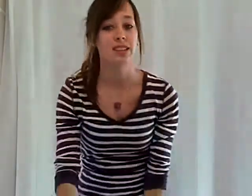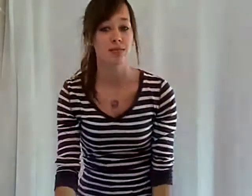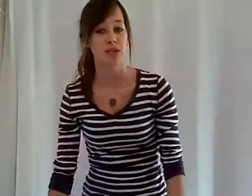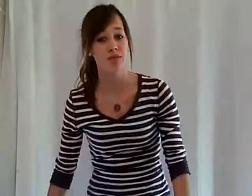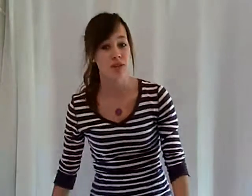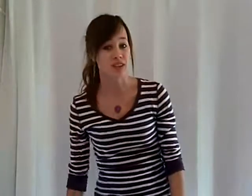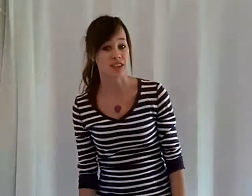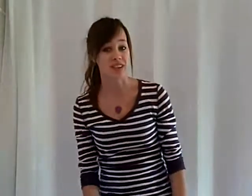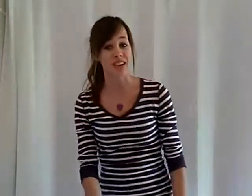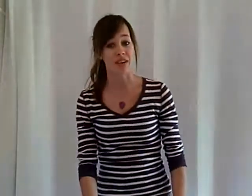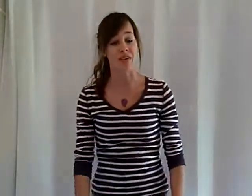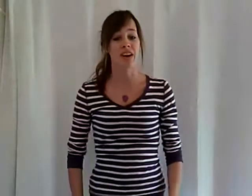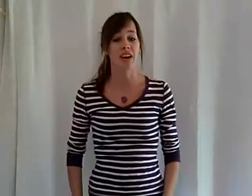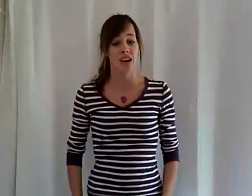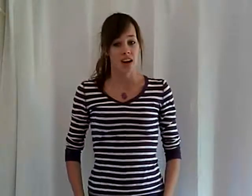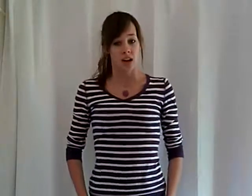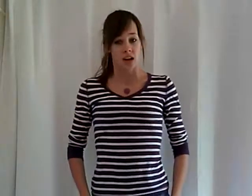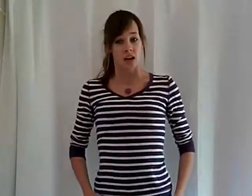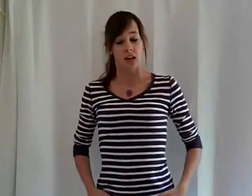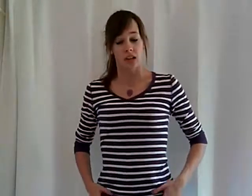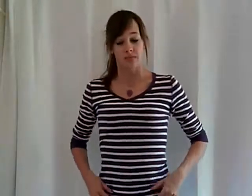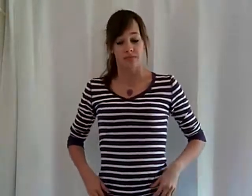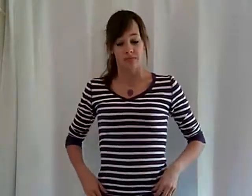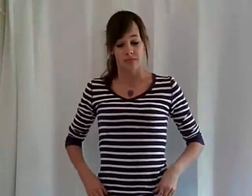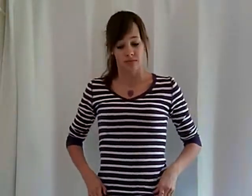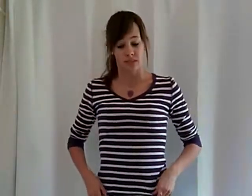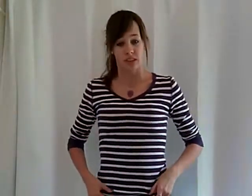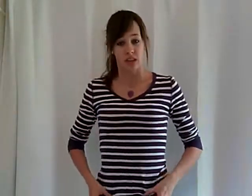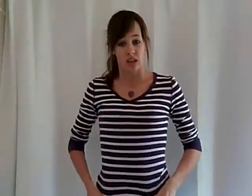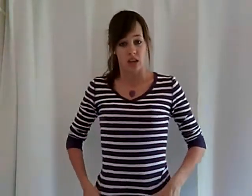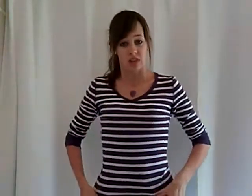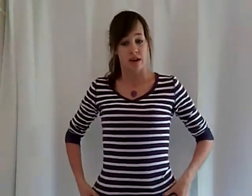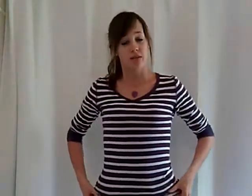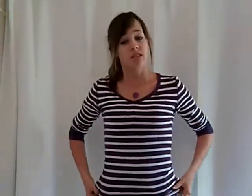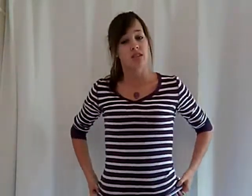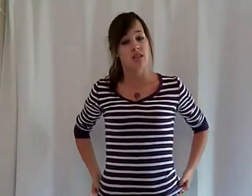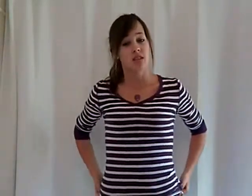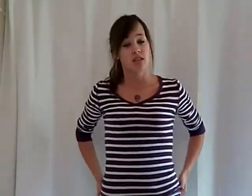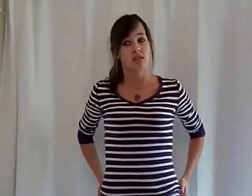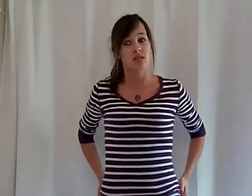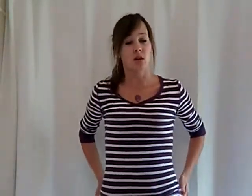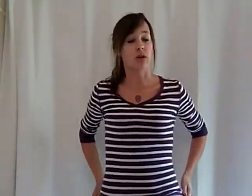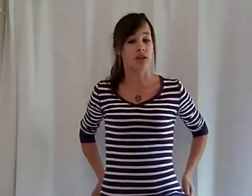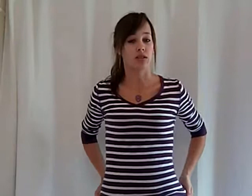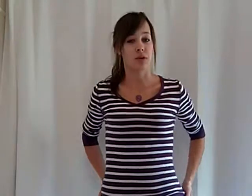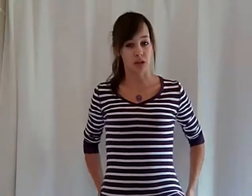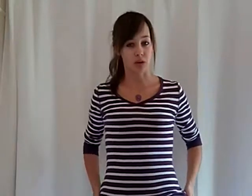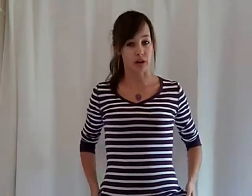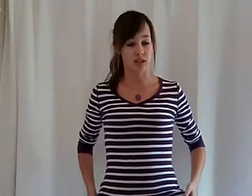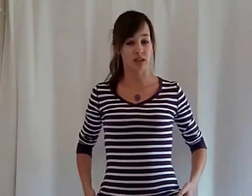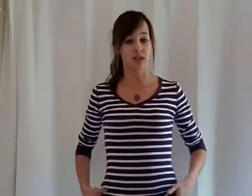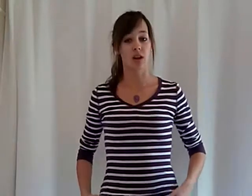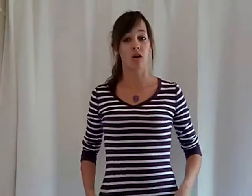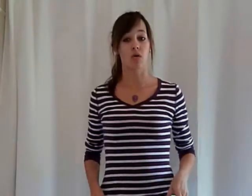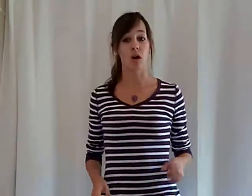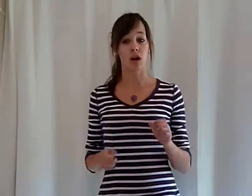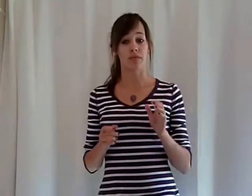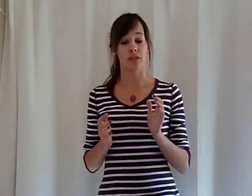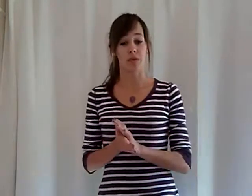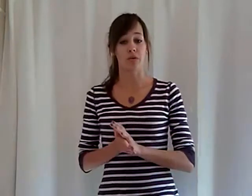it's been too long So, that was the chorus, the main chorus So, this is part